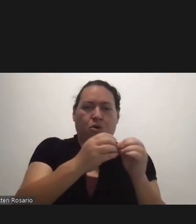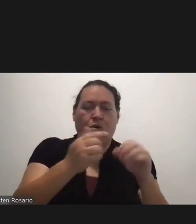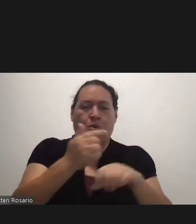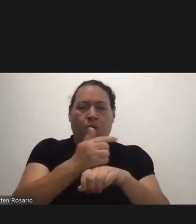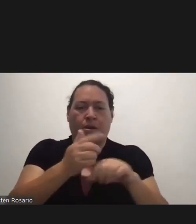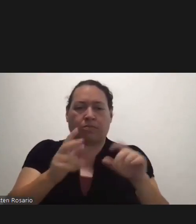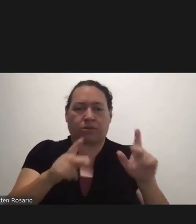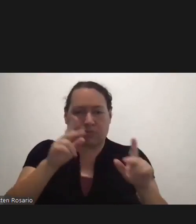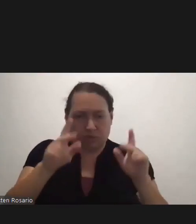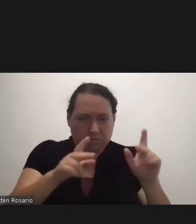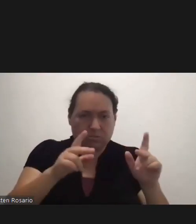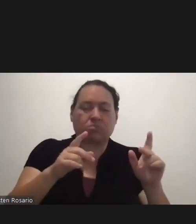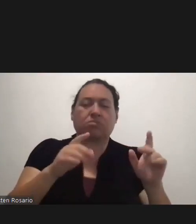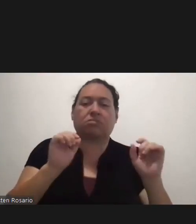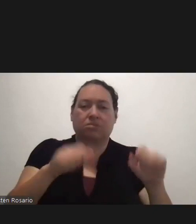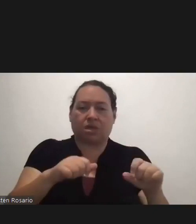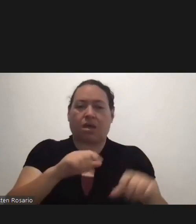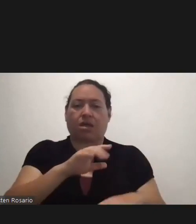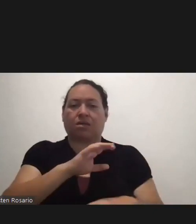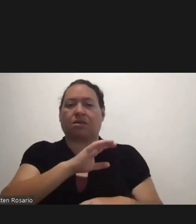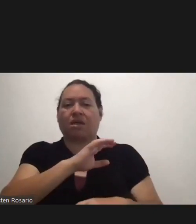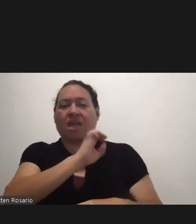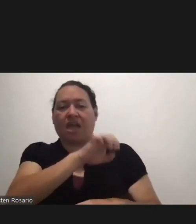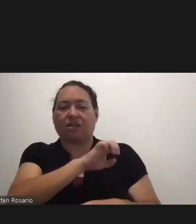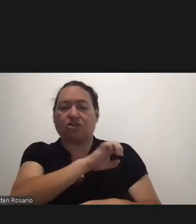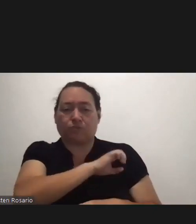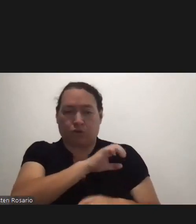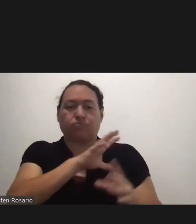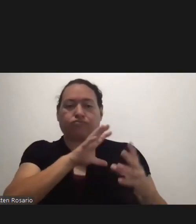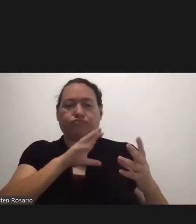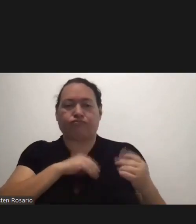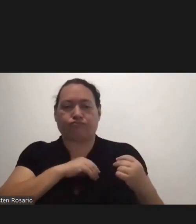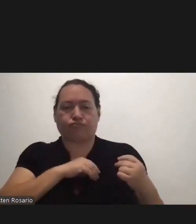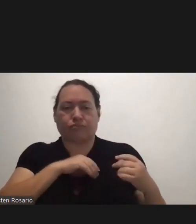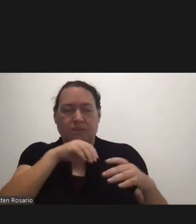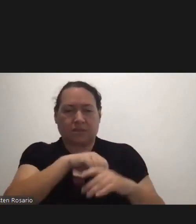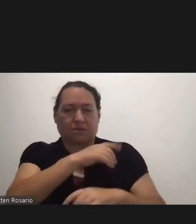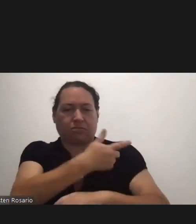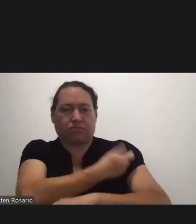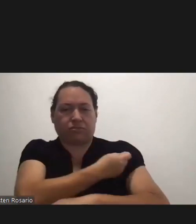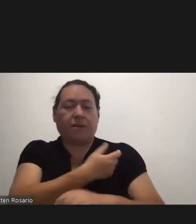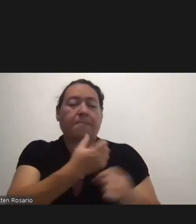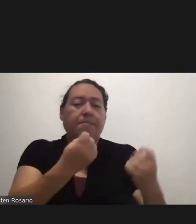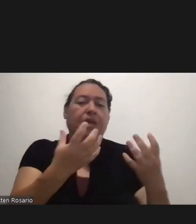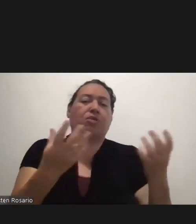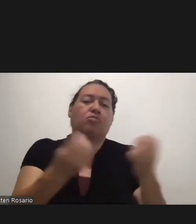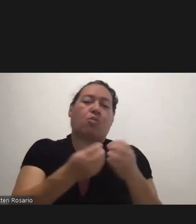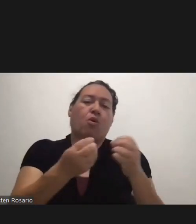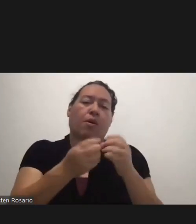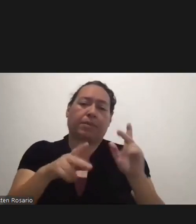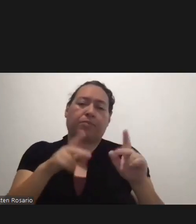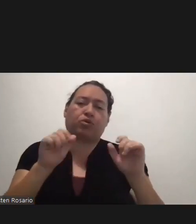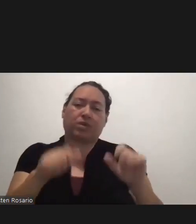are now eligible for the vaccine That means more people may receive the vaccine And the protection it provides